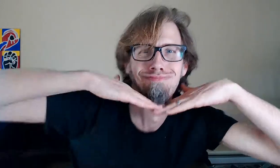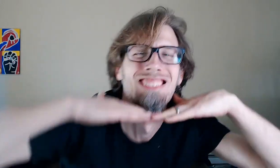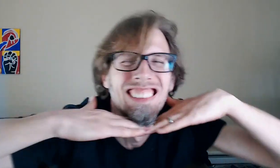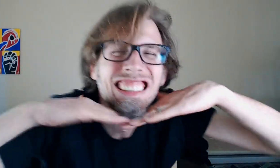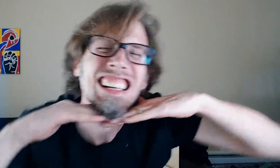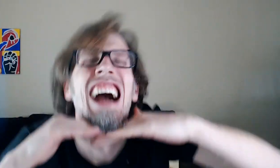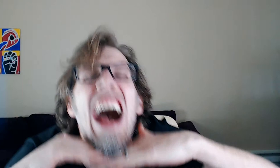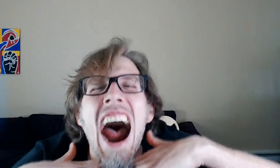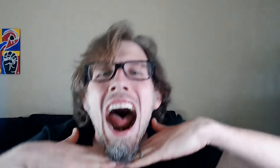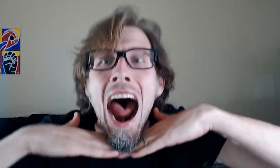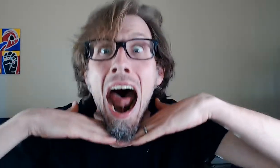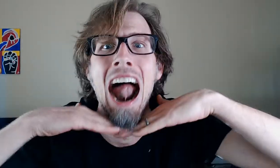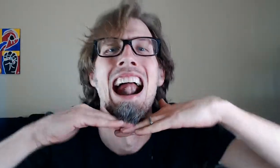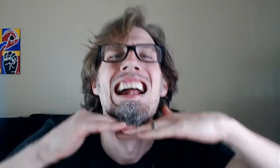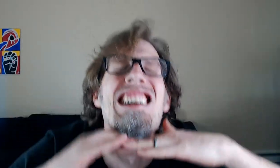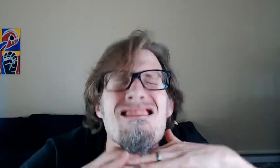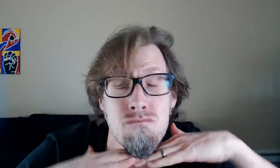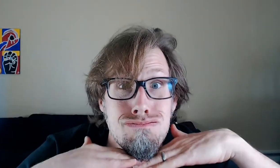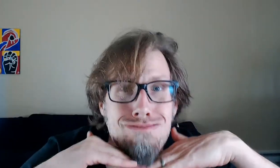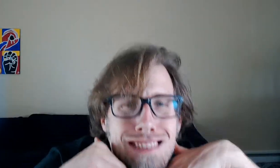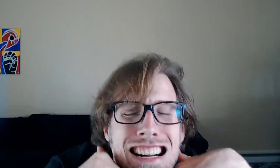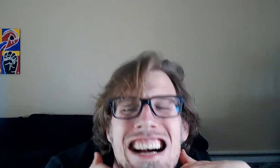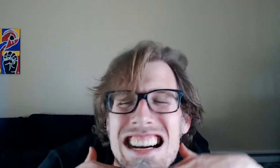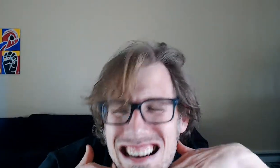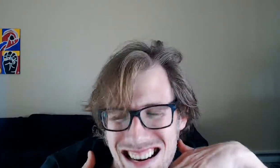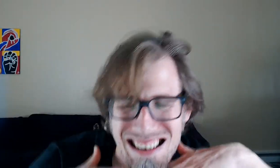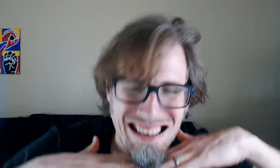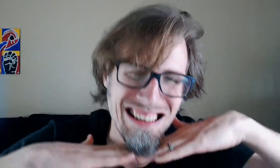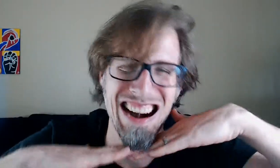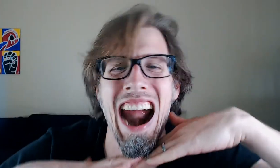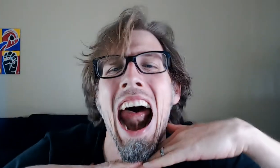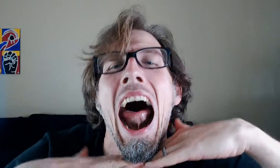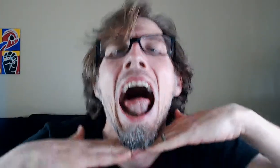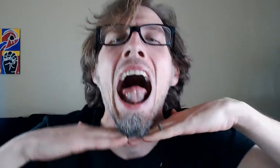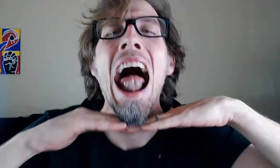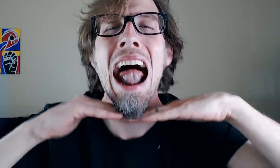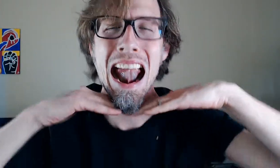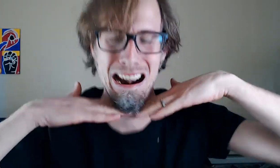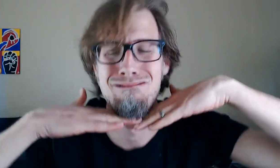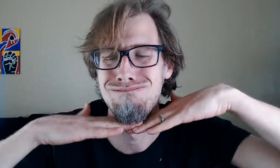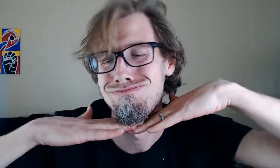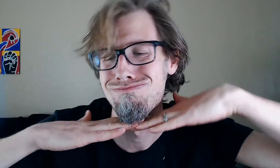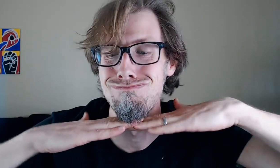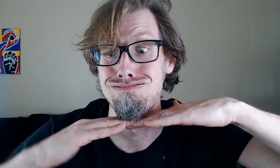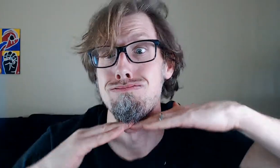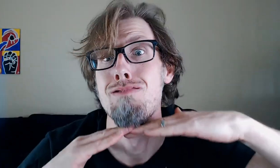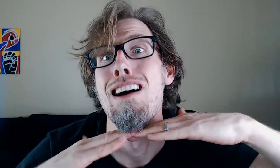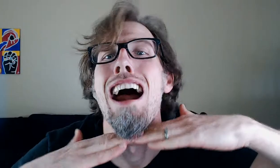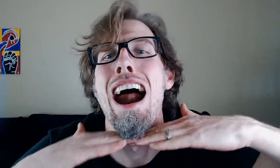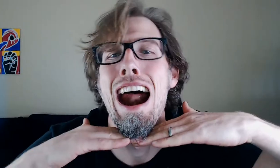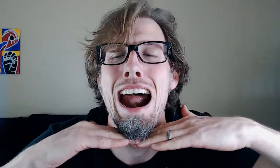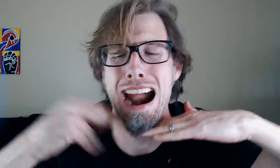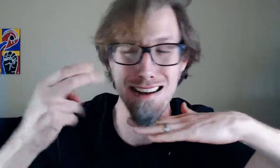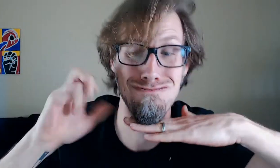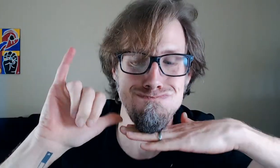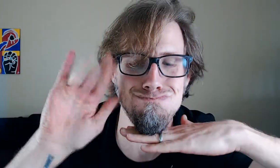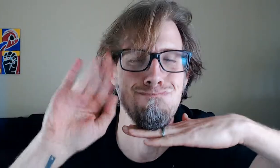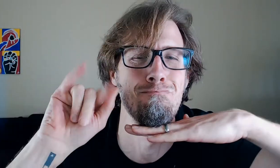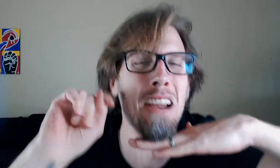Now since I'm cutting out a section of the wall, I have to reinforce the stuff that's sitting on top of that wall, which is currently the rafters, and to do that I'm going to put in a header.